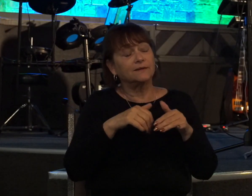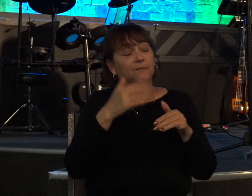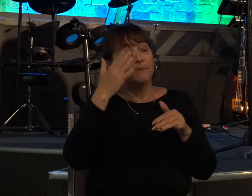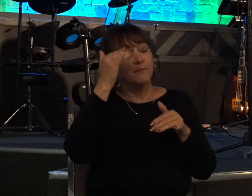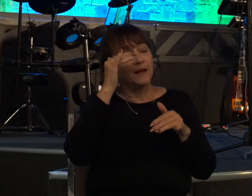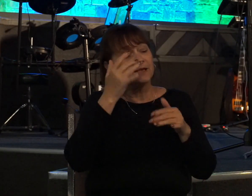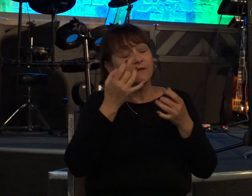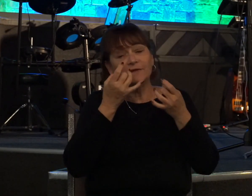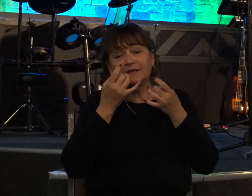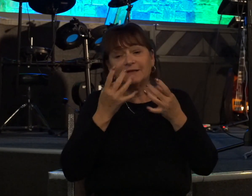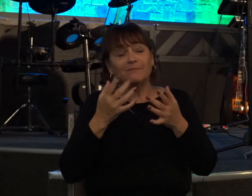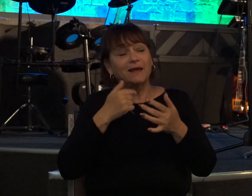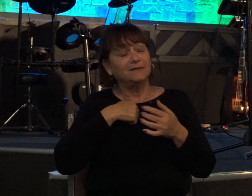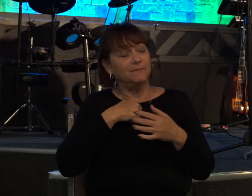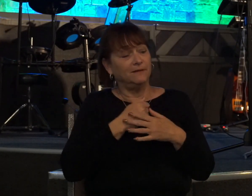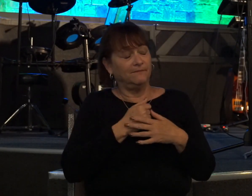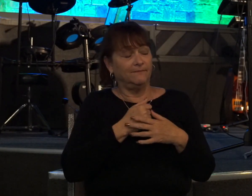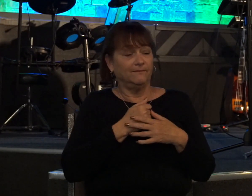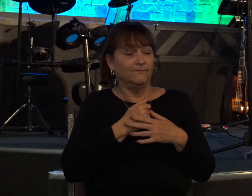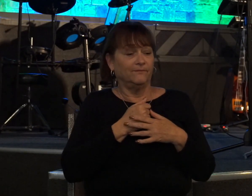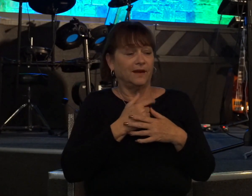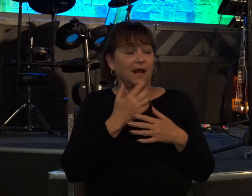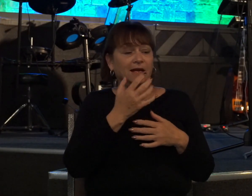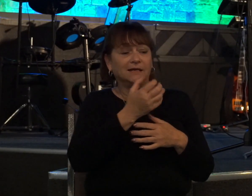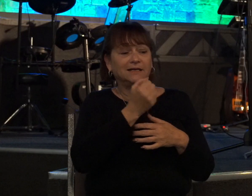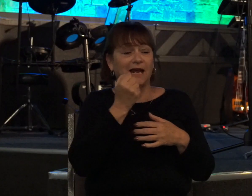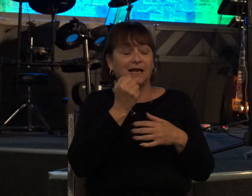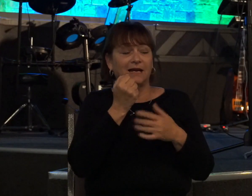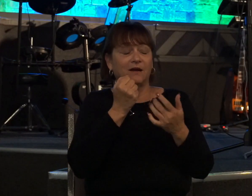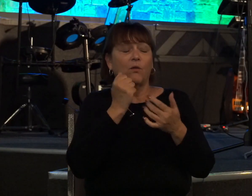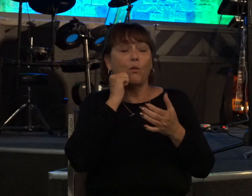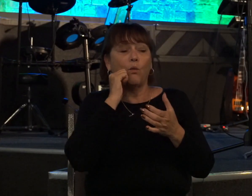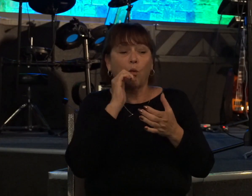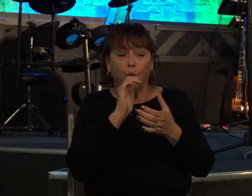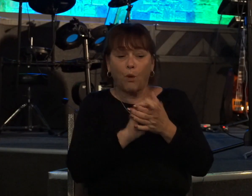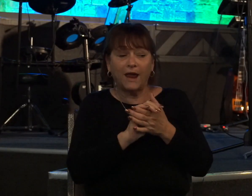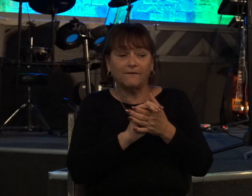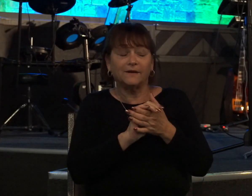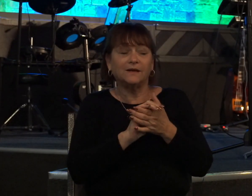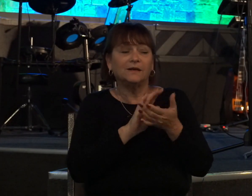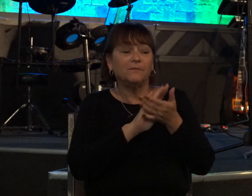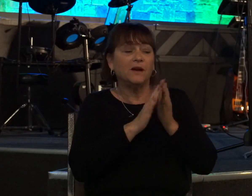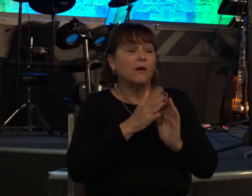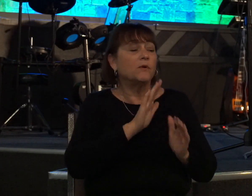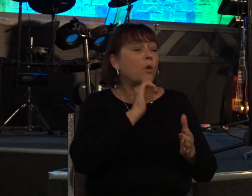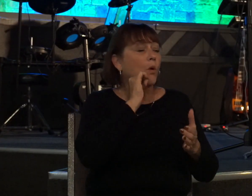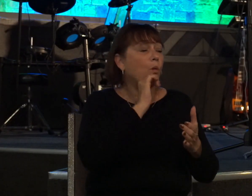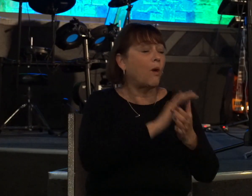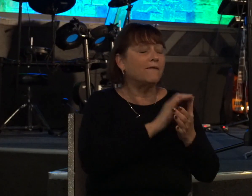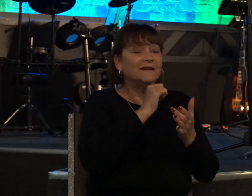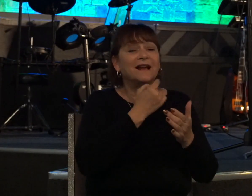despised me and have taken the wife of uriah the hittite to be your wife notice he's not saying basheba